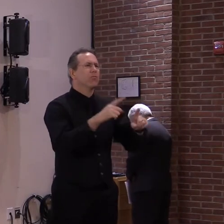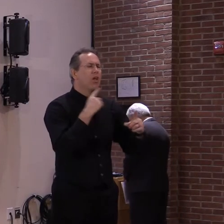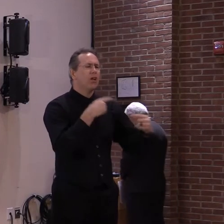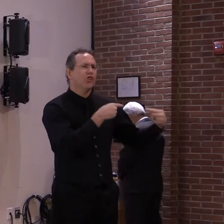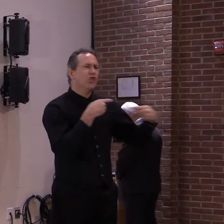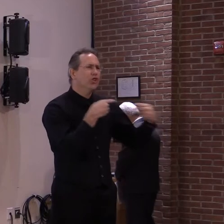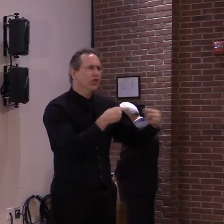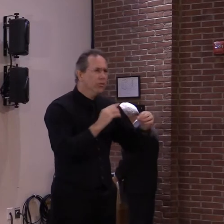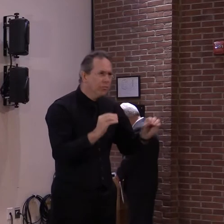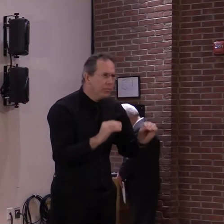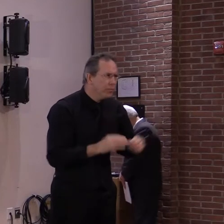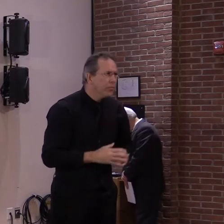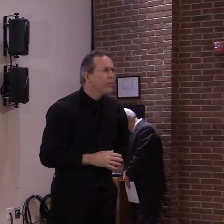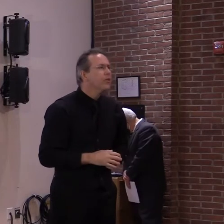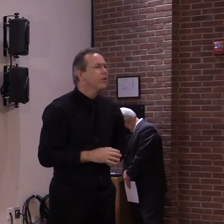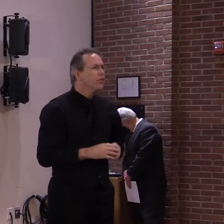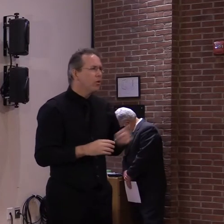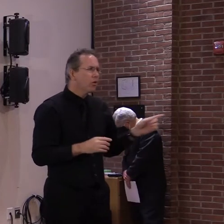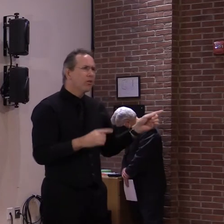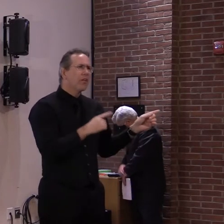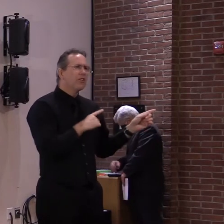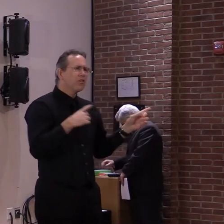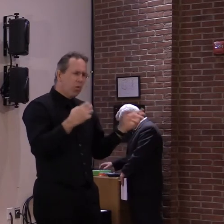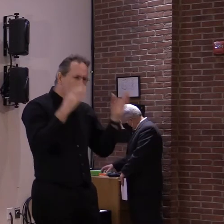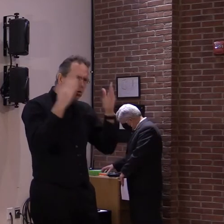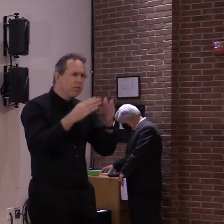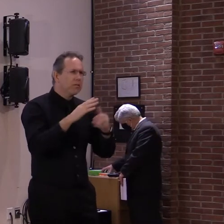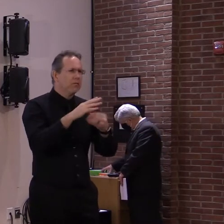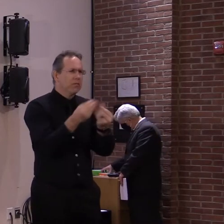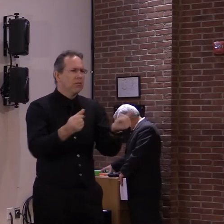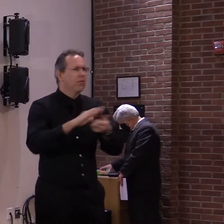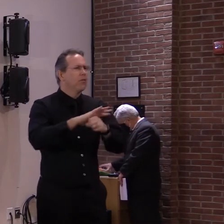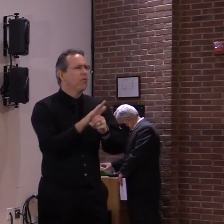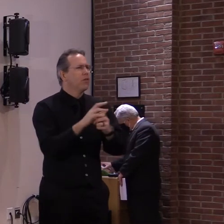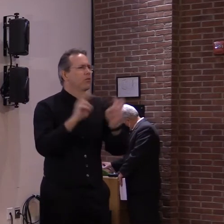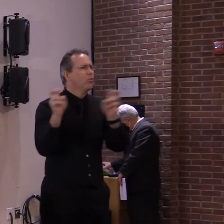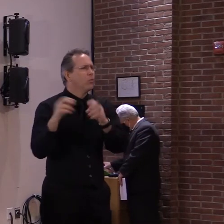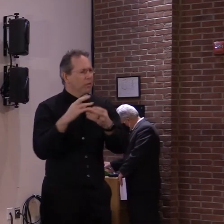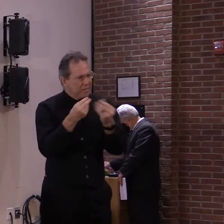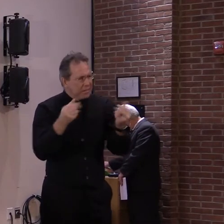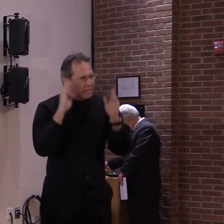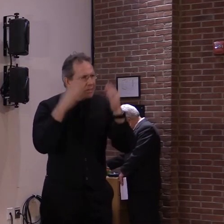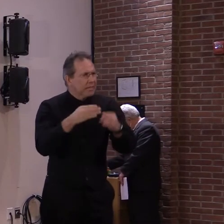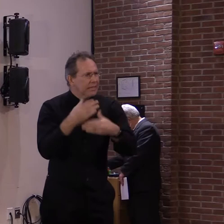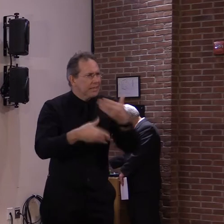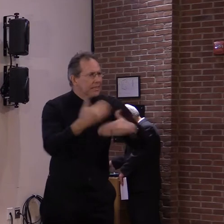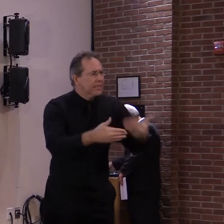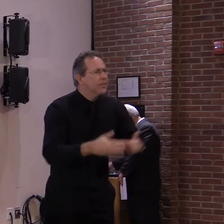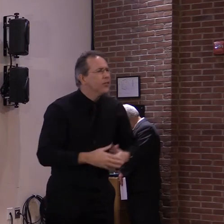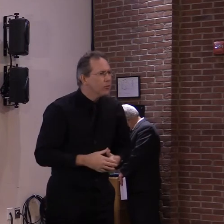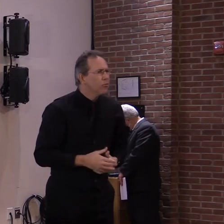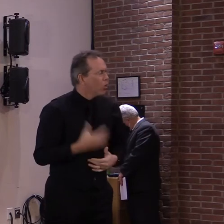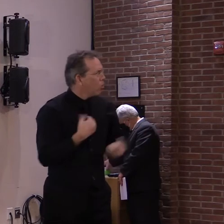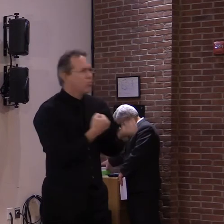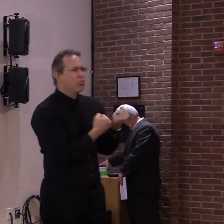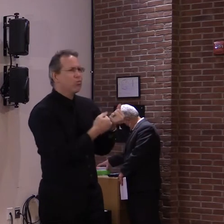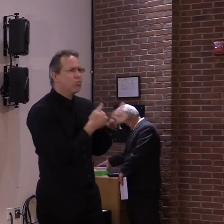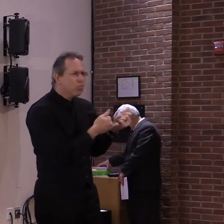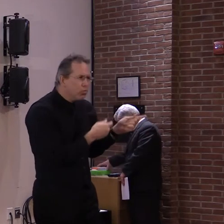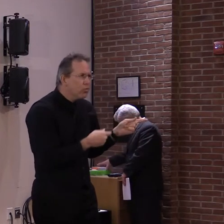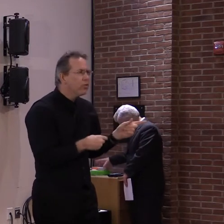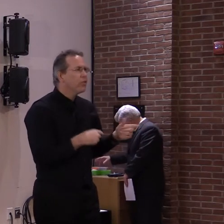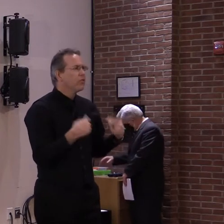related issues. And, uh, and I agree with that, but again, this is a short window. We have the ability to do it.